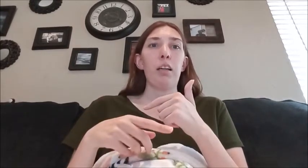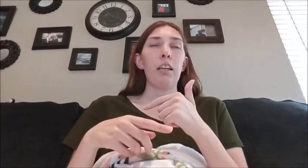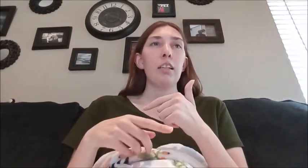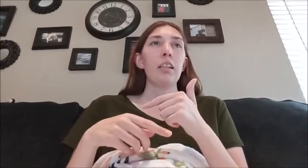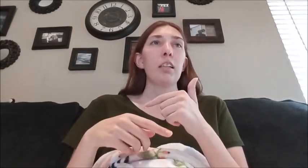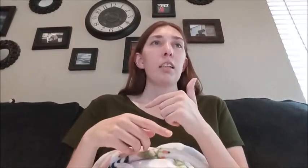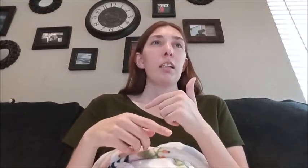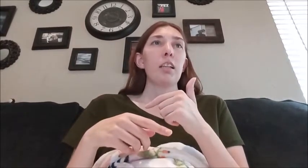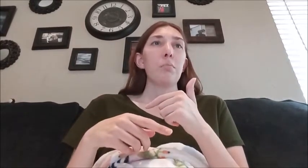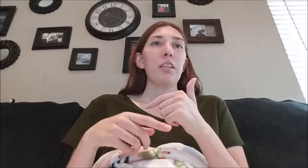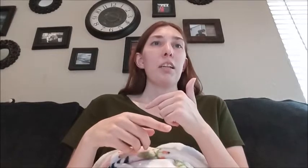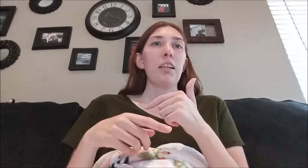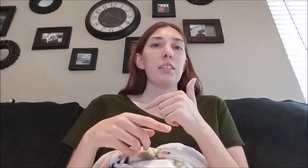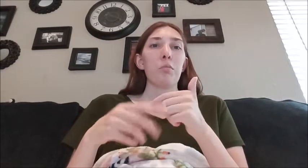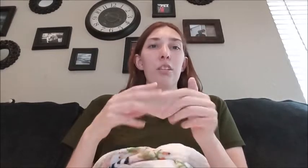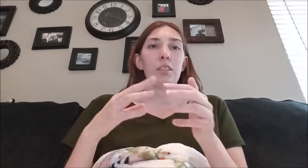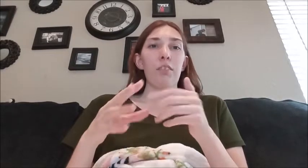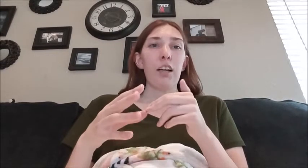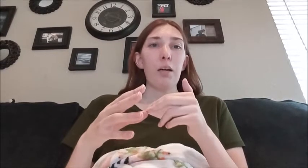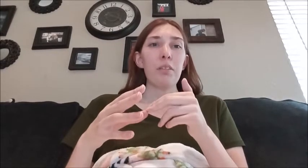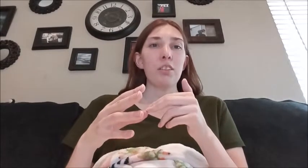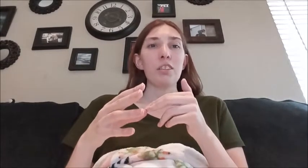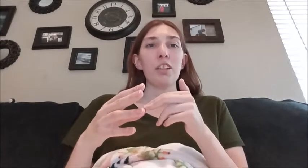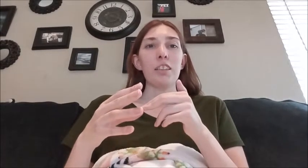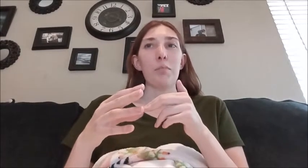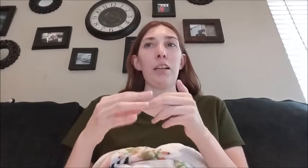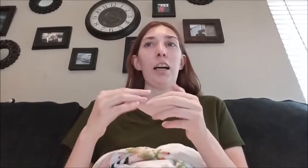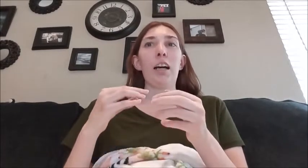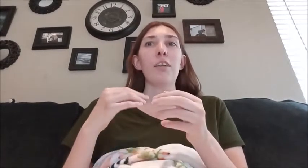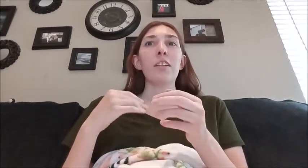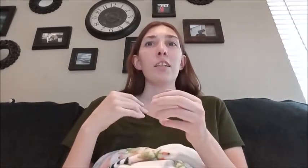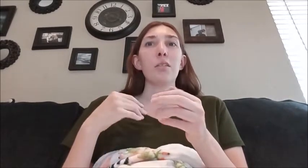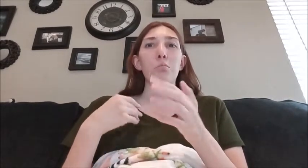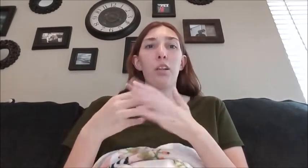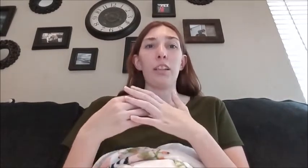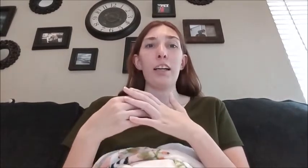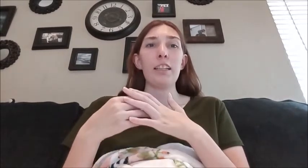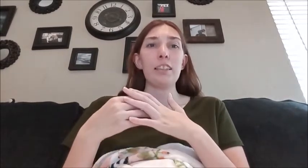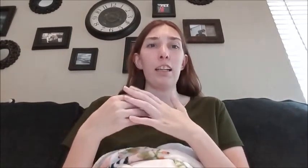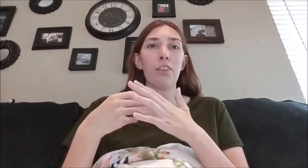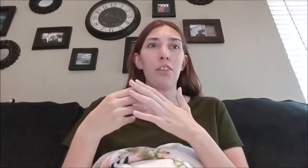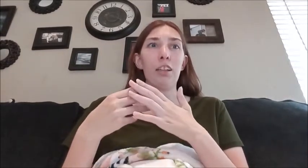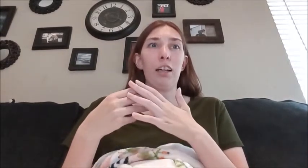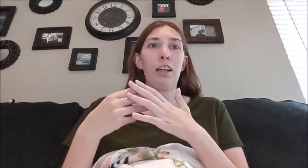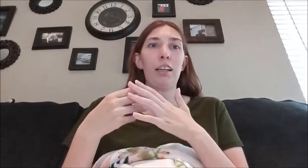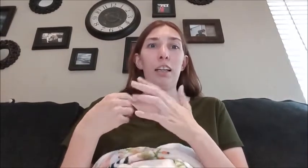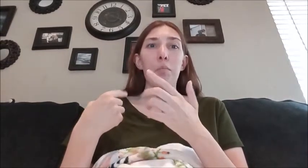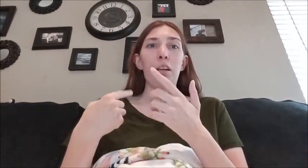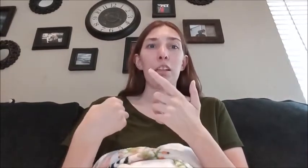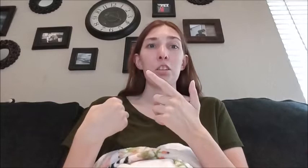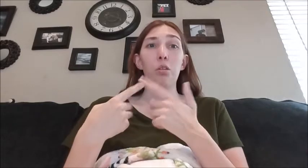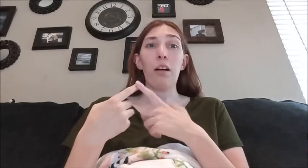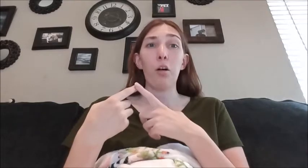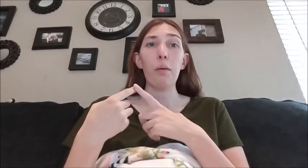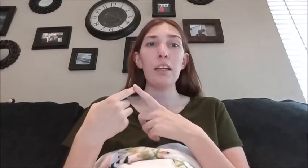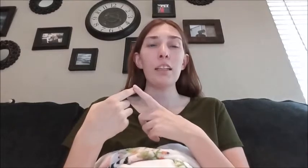that but then as I'm looking stuff up there's a chance I might have bronchitis and I learned that antibiotics don't help it